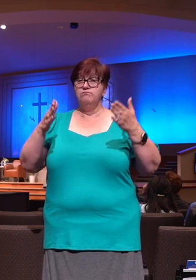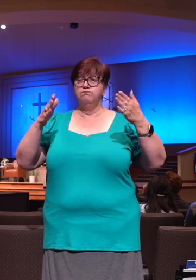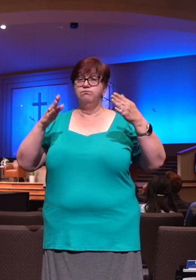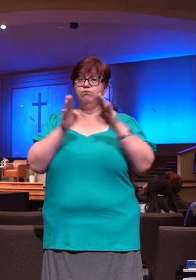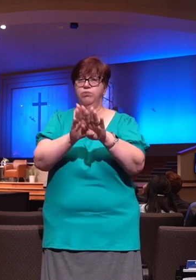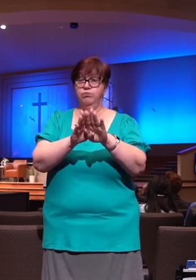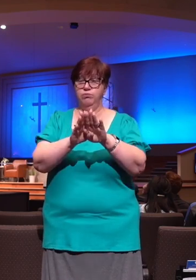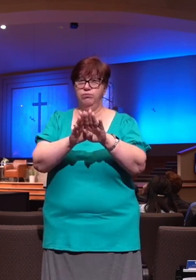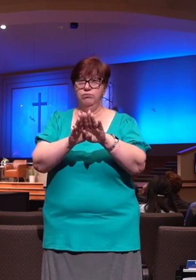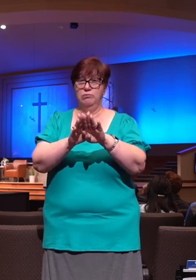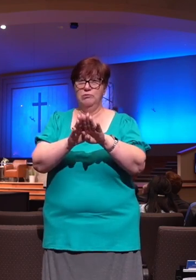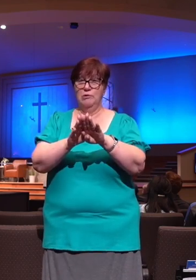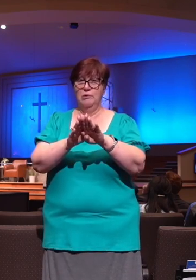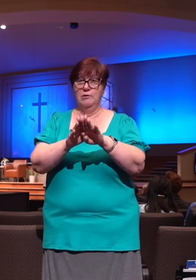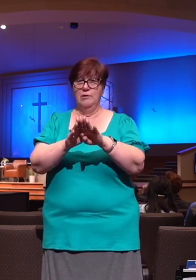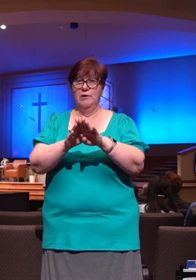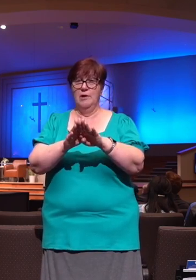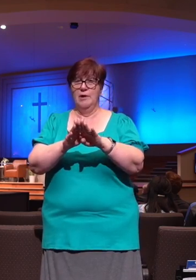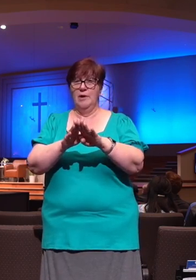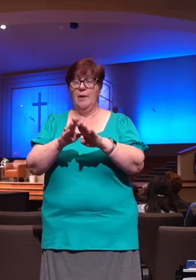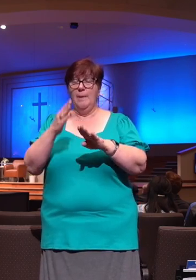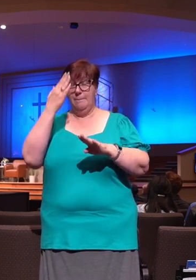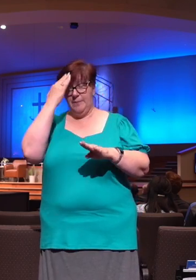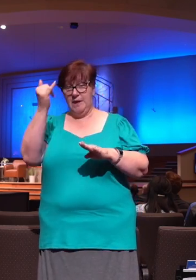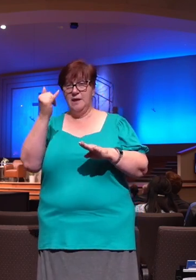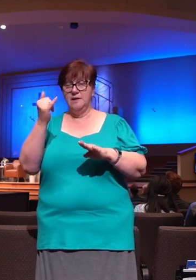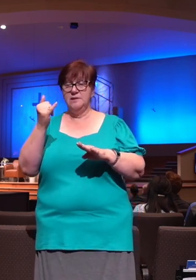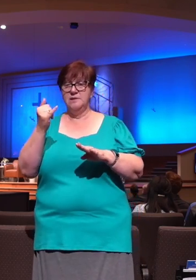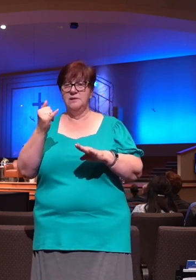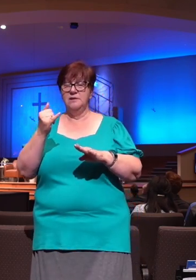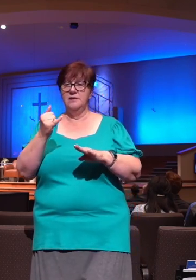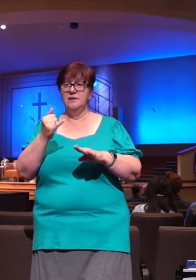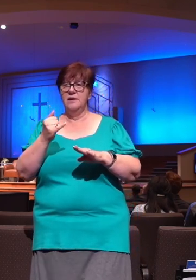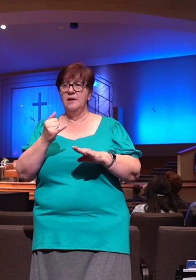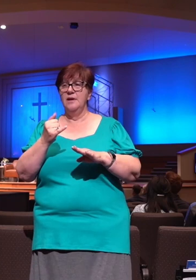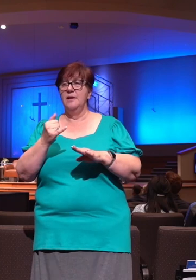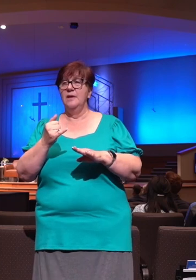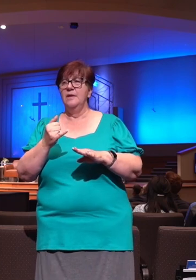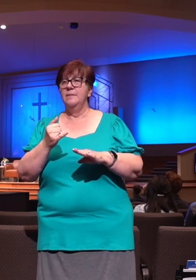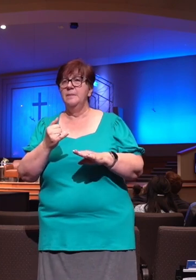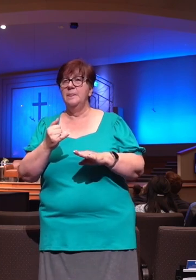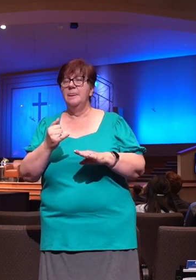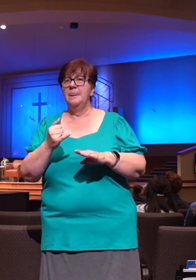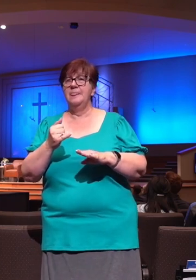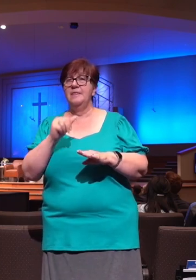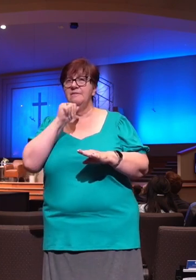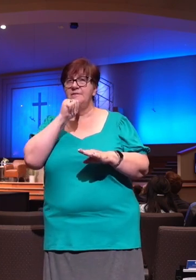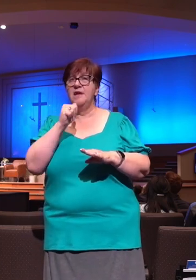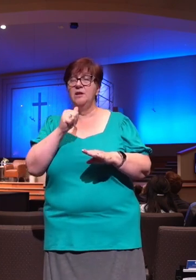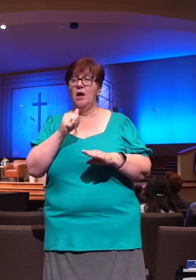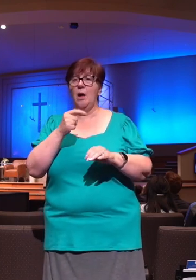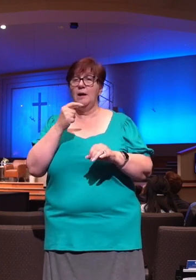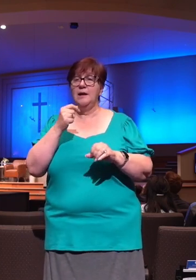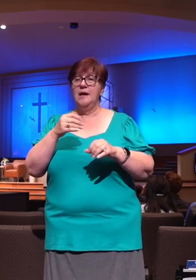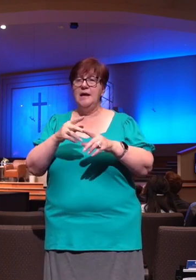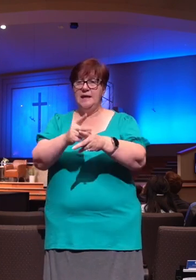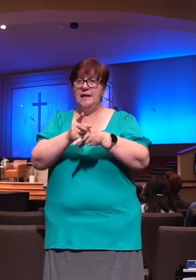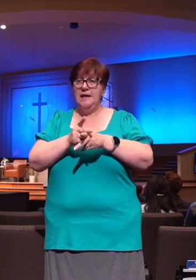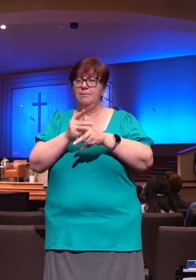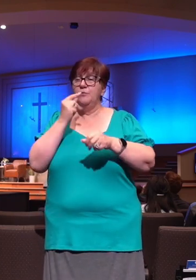guaranteed. What the court found was that satisfaction is subjective. If you claim to be the cheapest coffee shop in